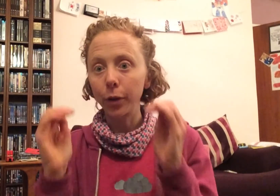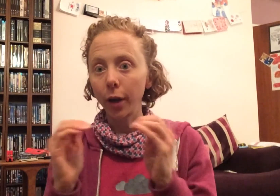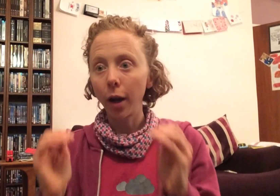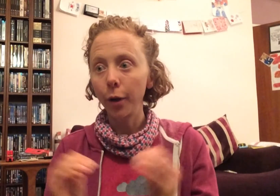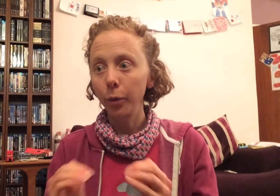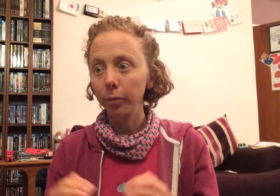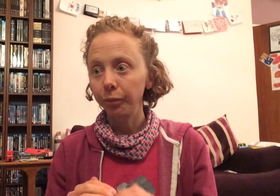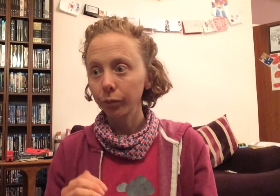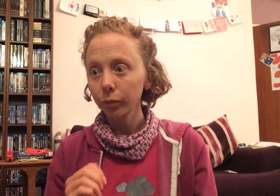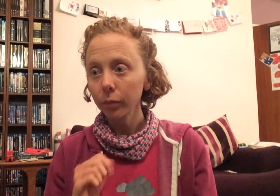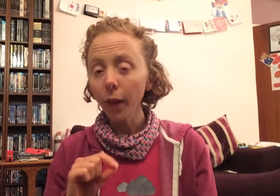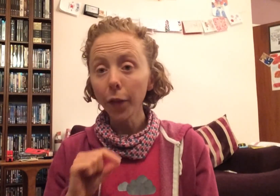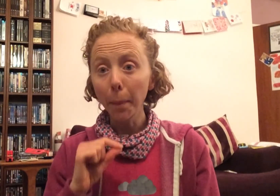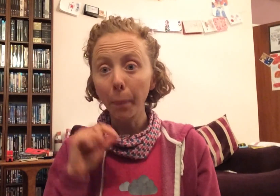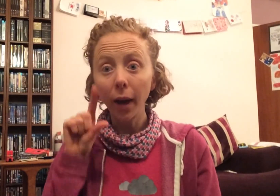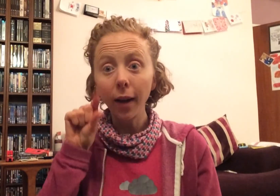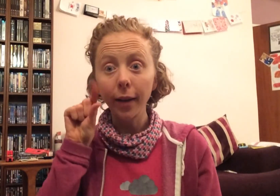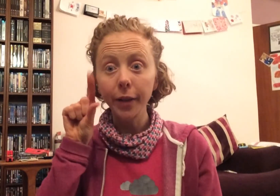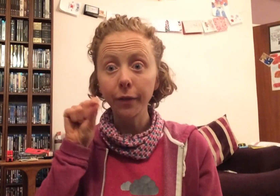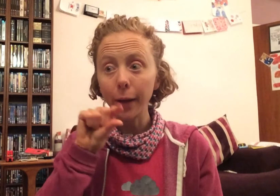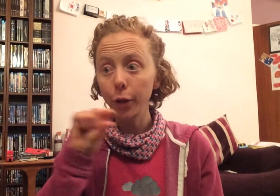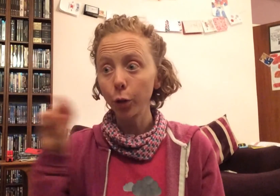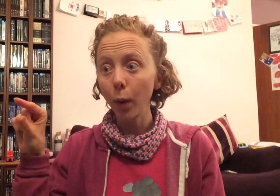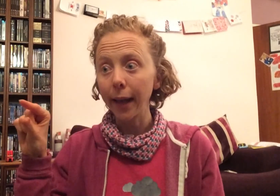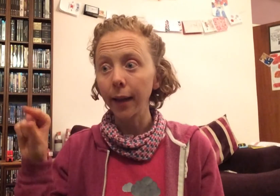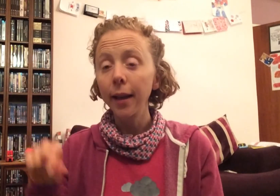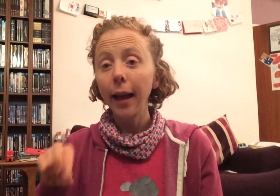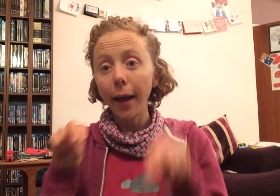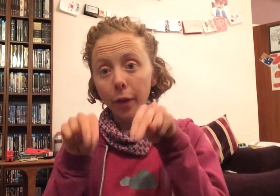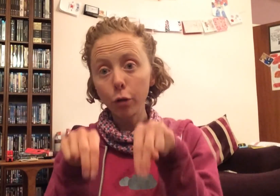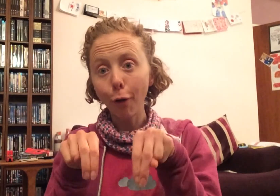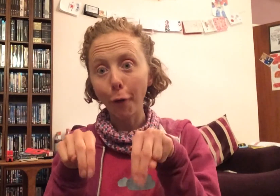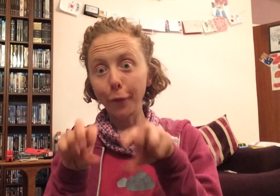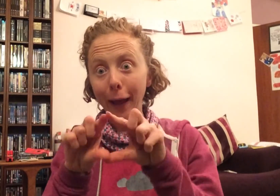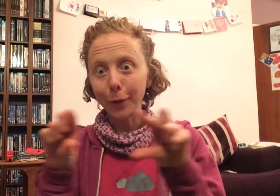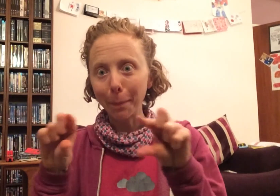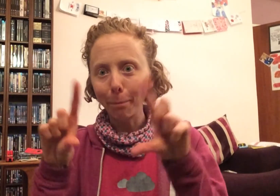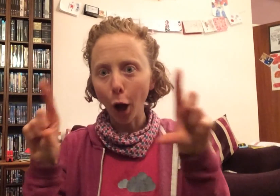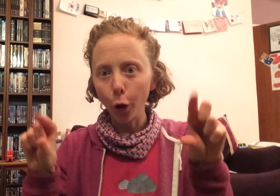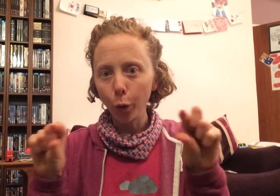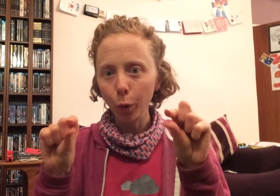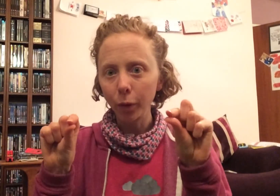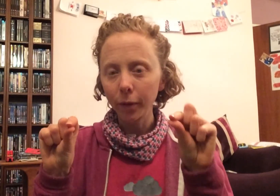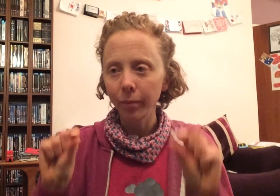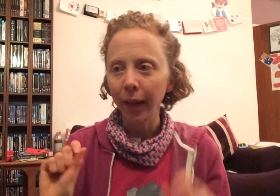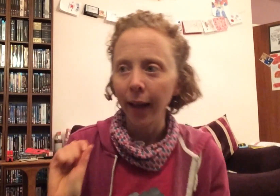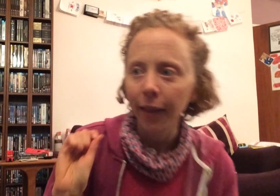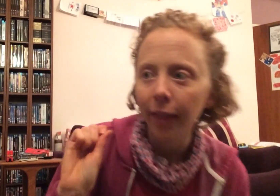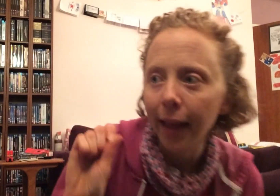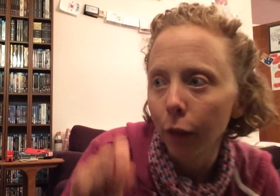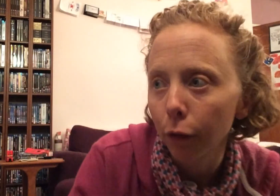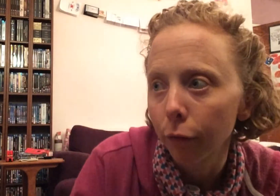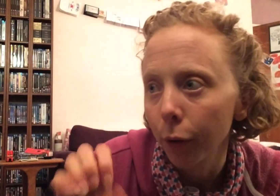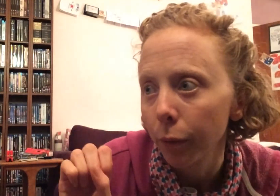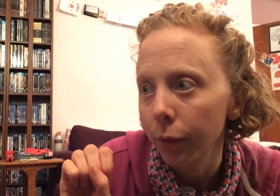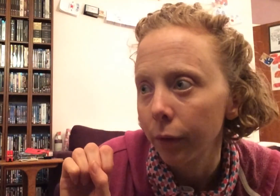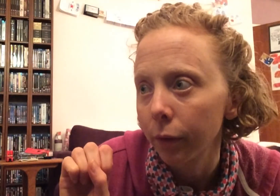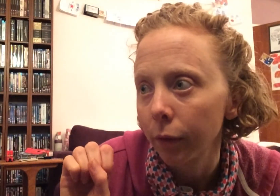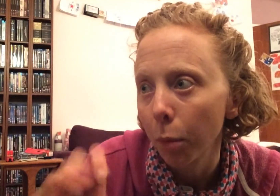a cone, the bird found a twig, and the dog found a bone. They threw them